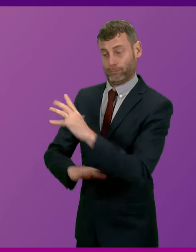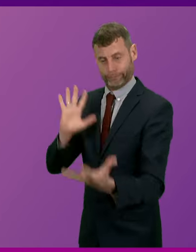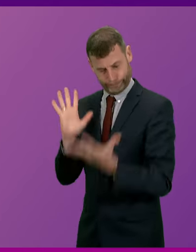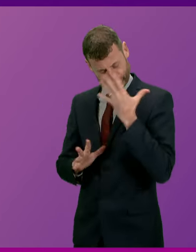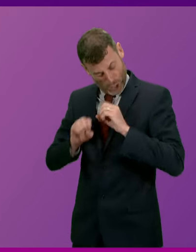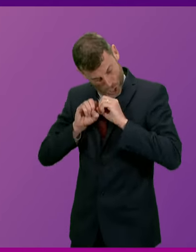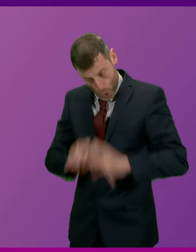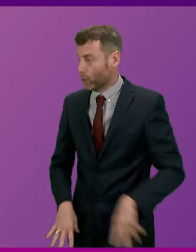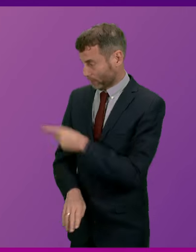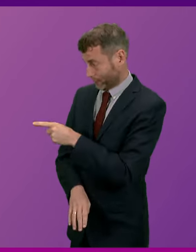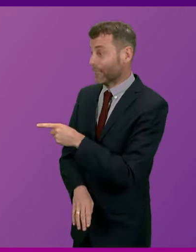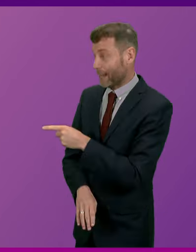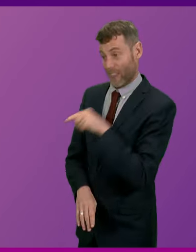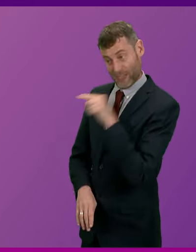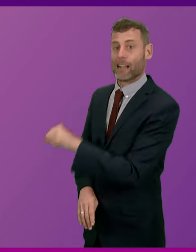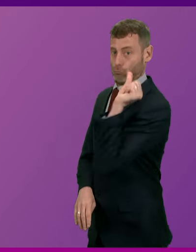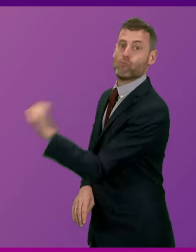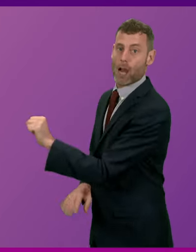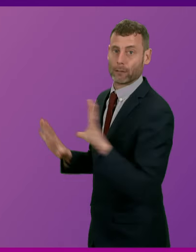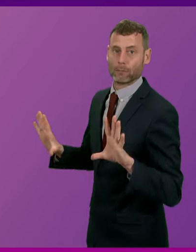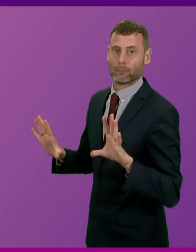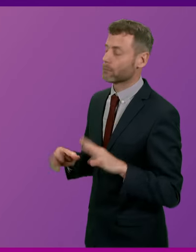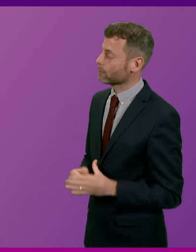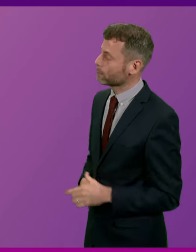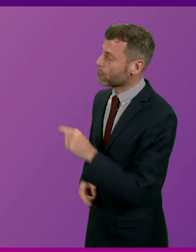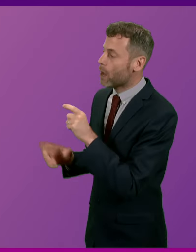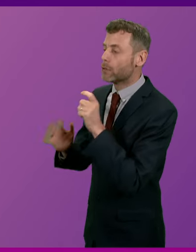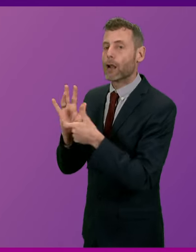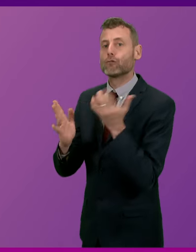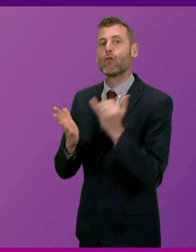and they deserve nothing left. Douglas Ross.